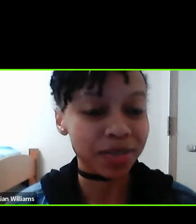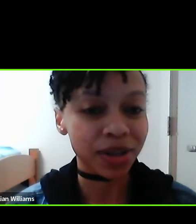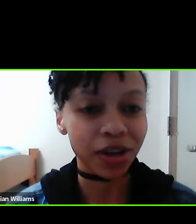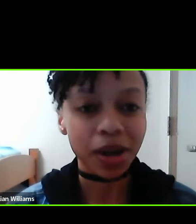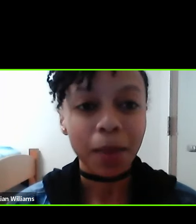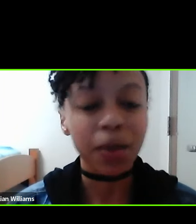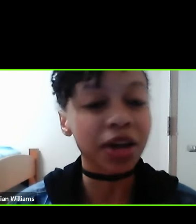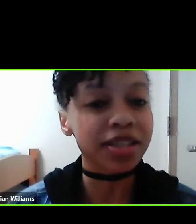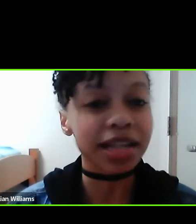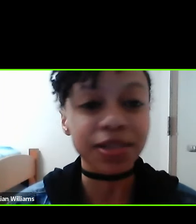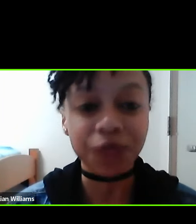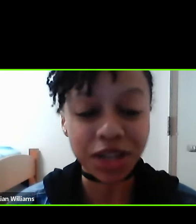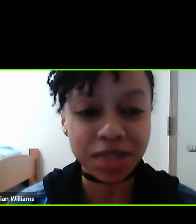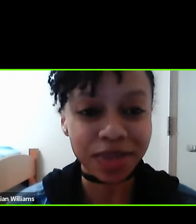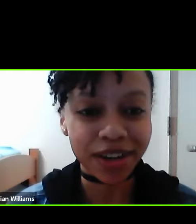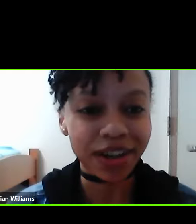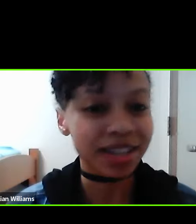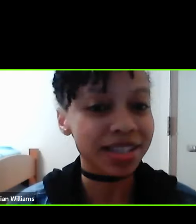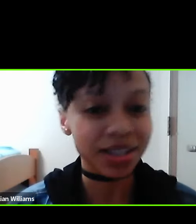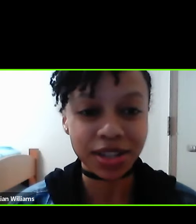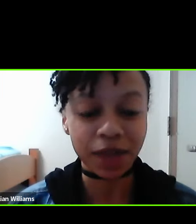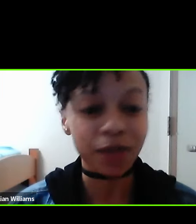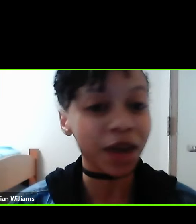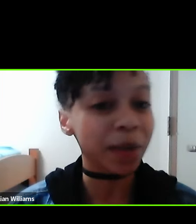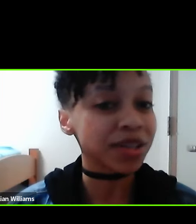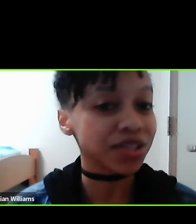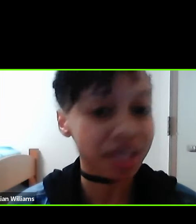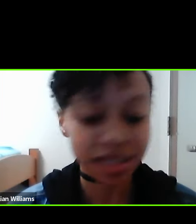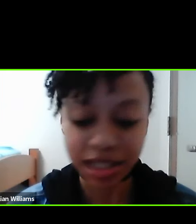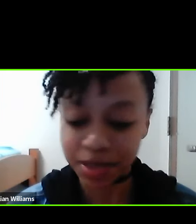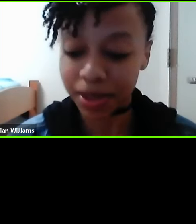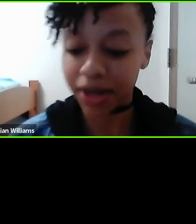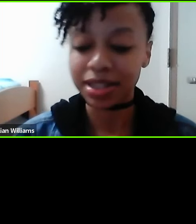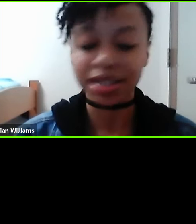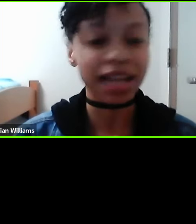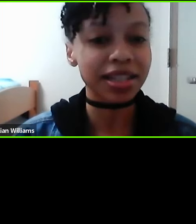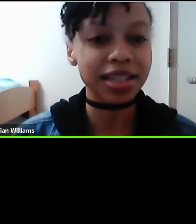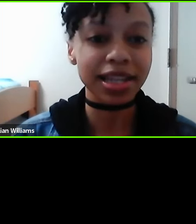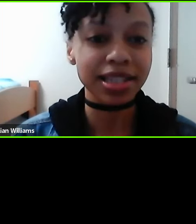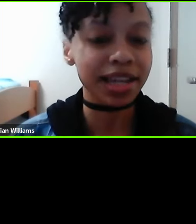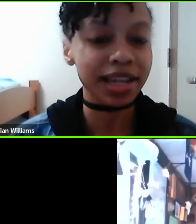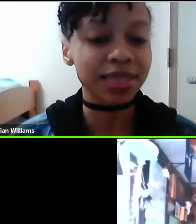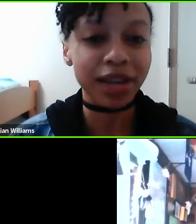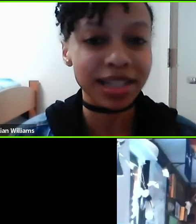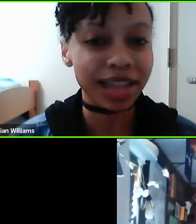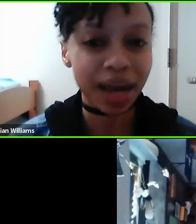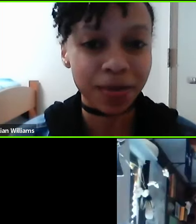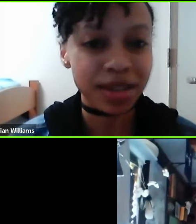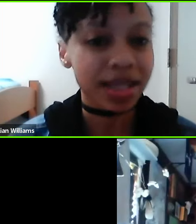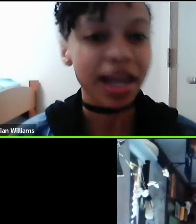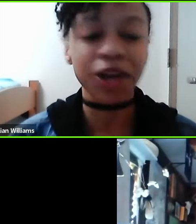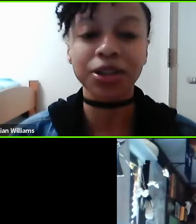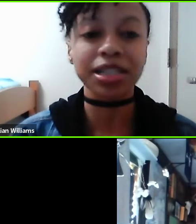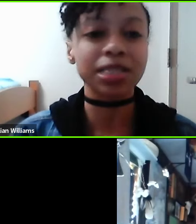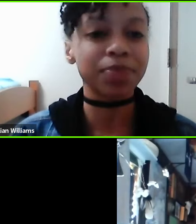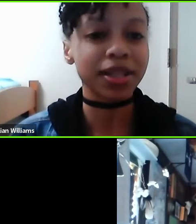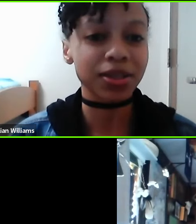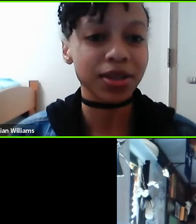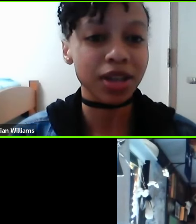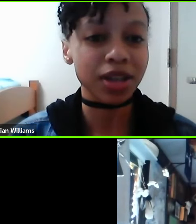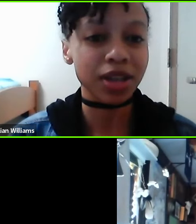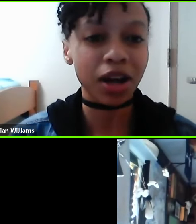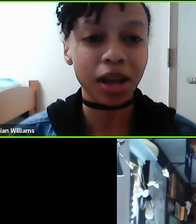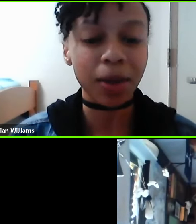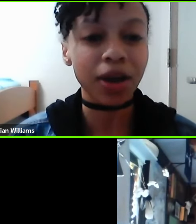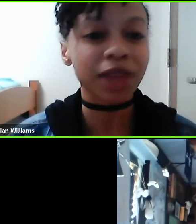knowledge speaker, but also as the first speaker in a series of environmental justice speakers that the CSE is bringing to campus in order to speak